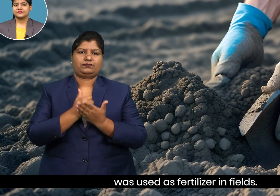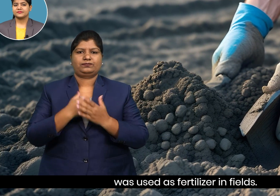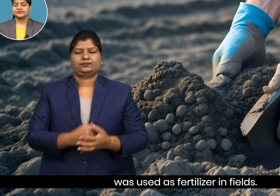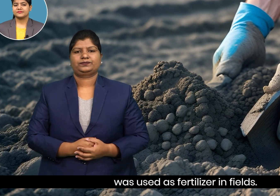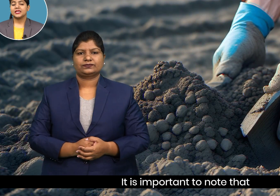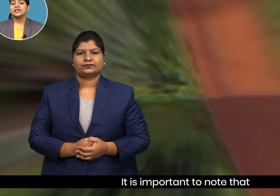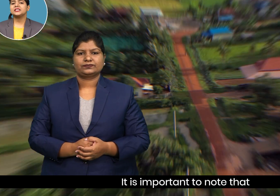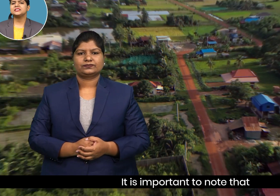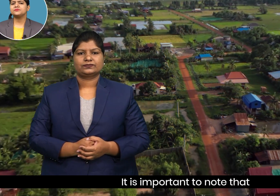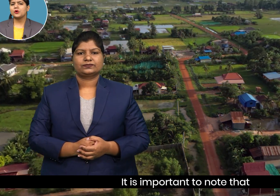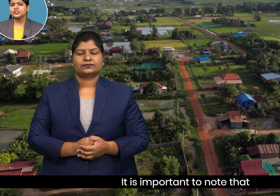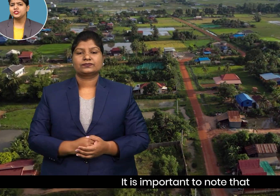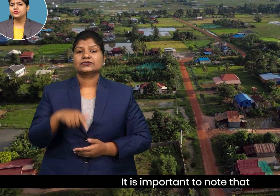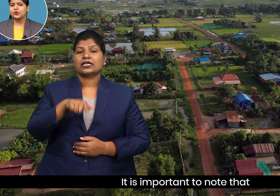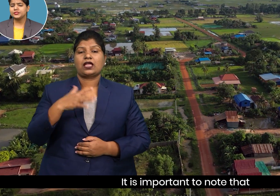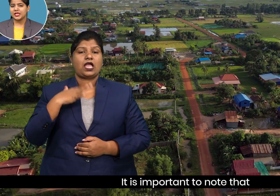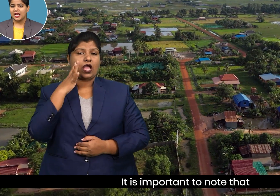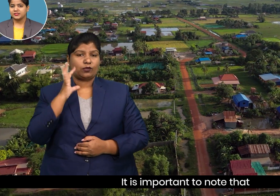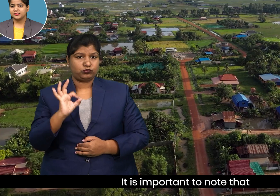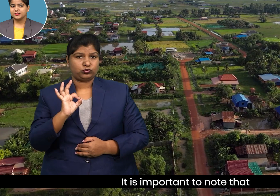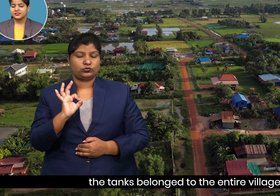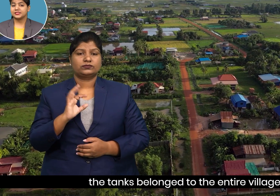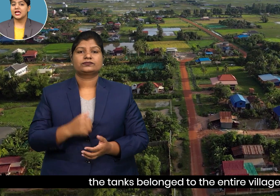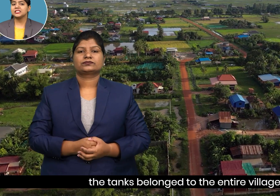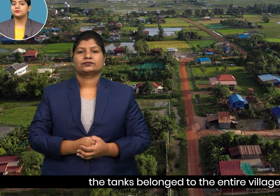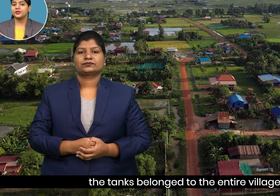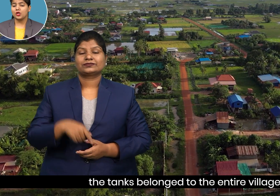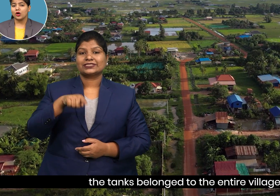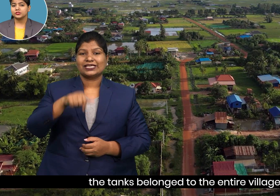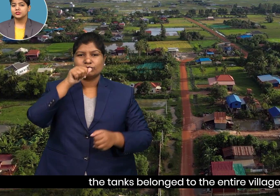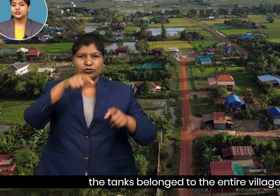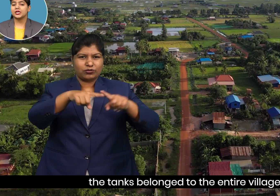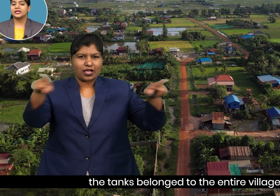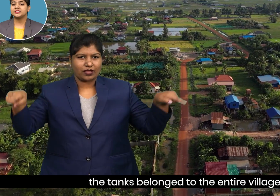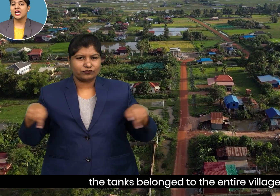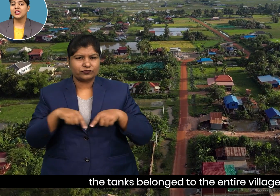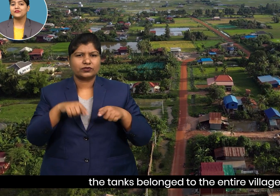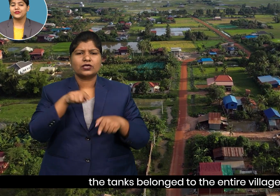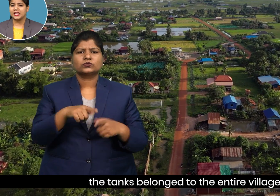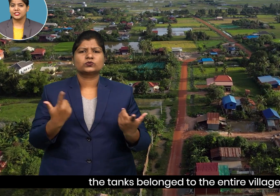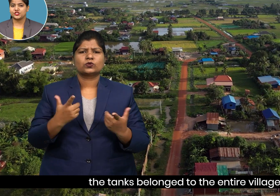it is important to note that the tanks belong to the entire village